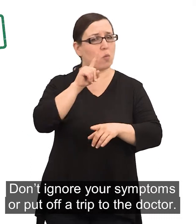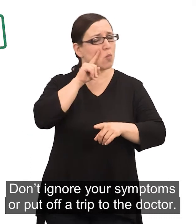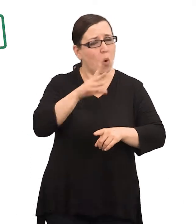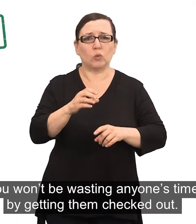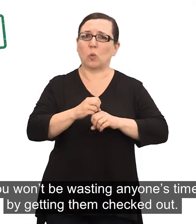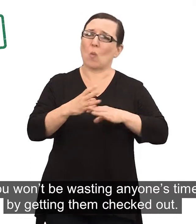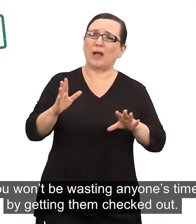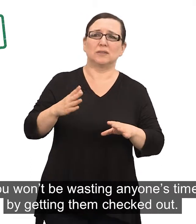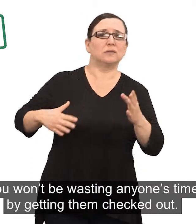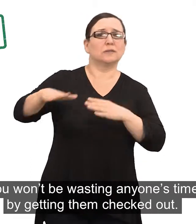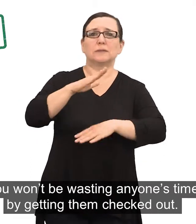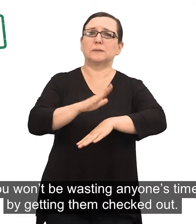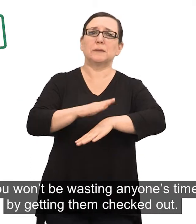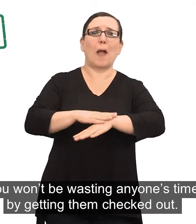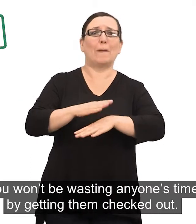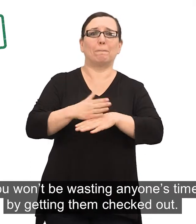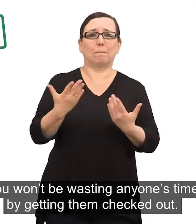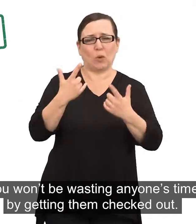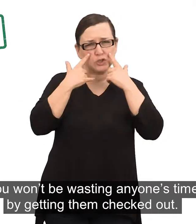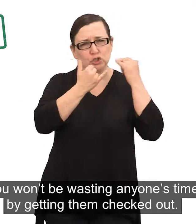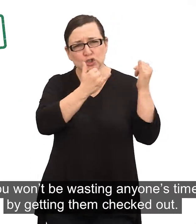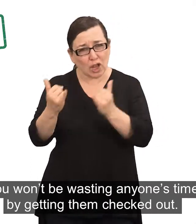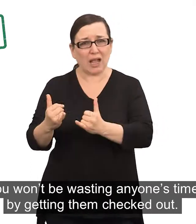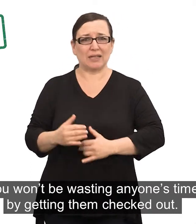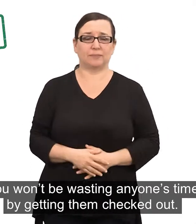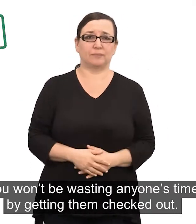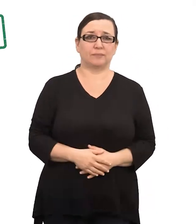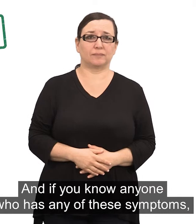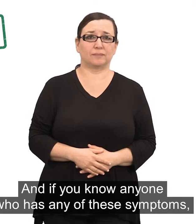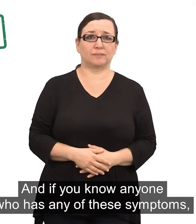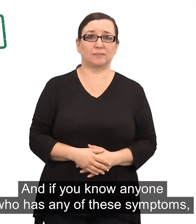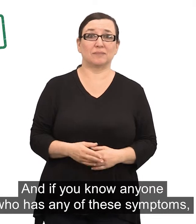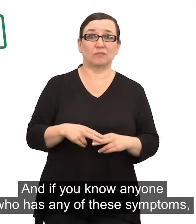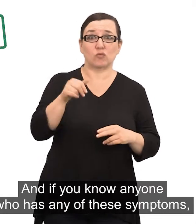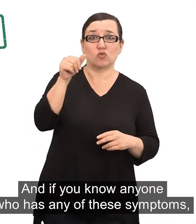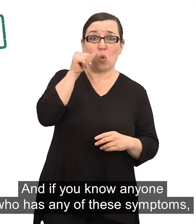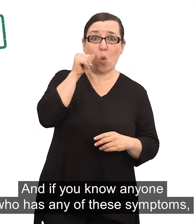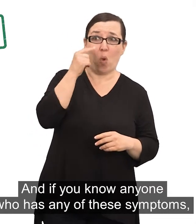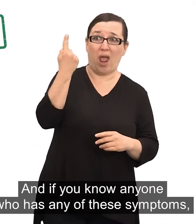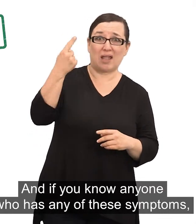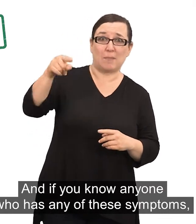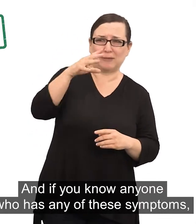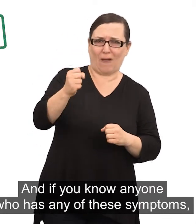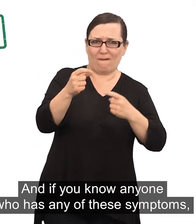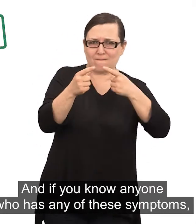You won't be wasting anyone's time by getting them checked out. And if you know anyone who has any of these symptoms,